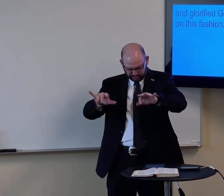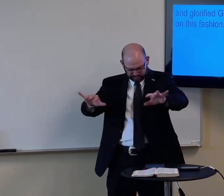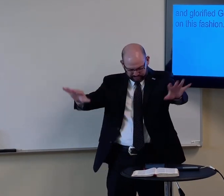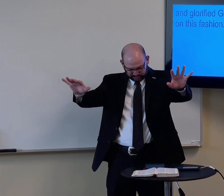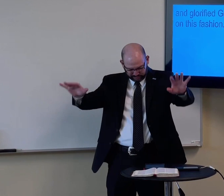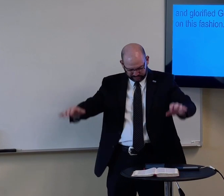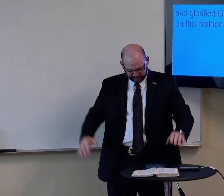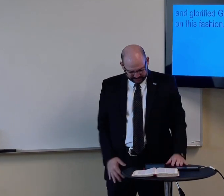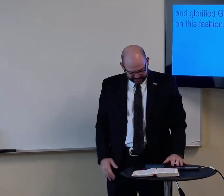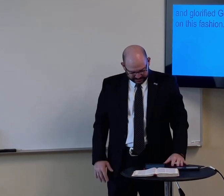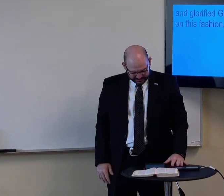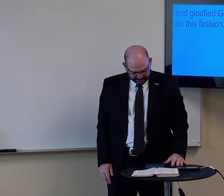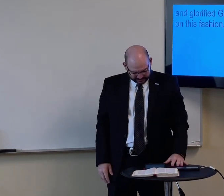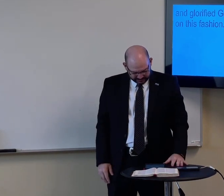And it passed upon all.